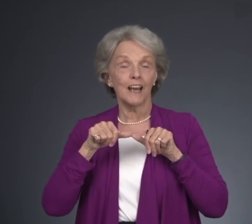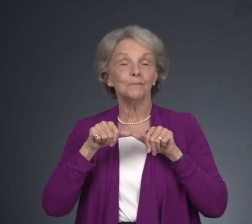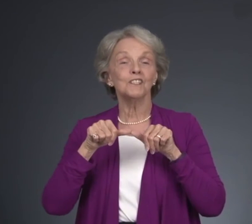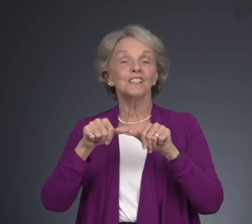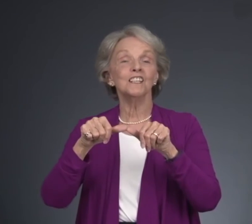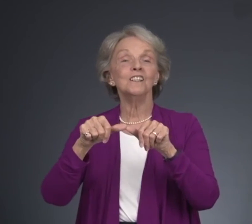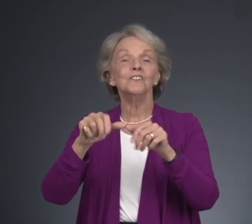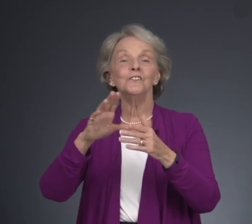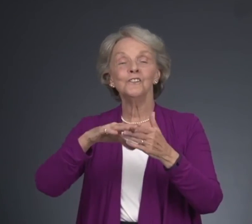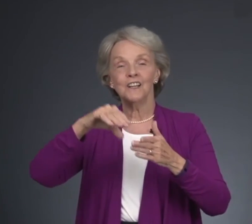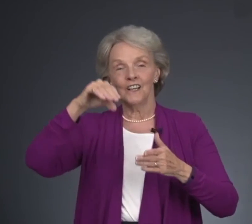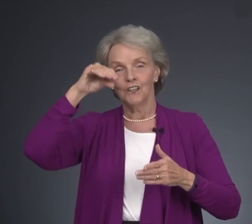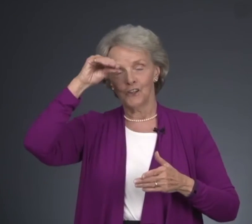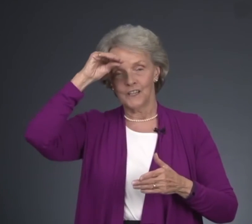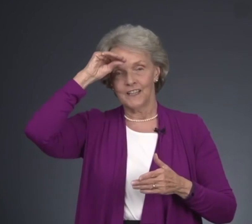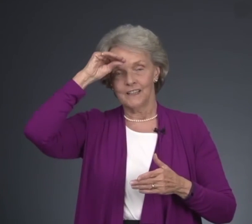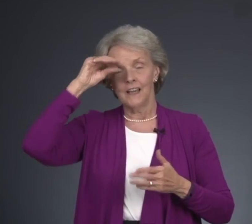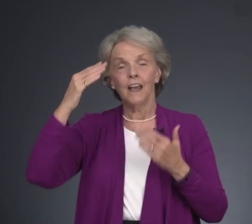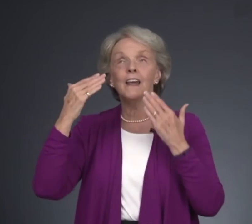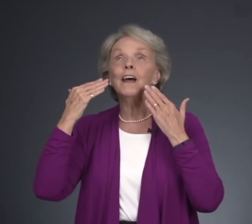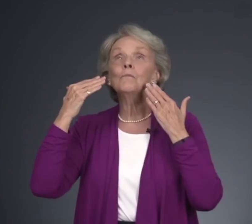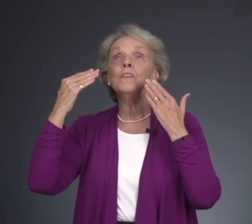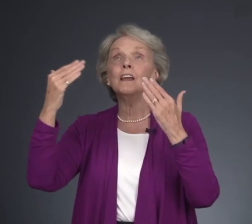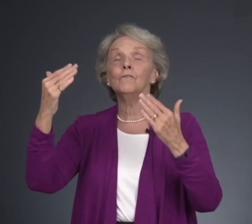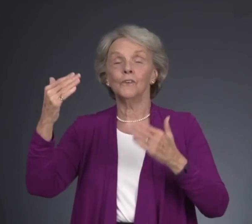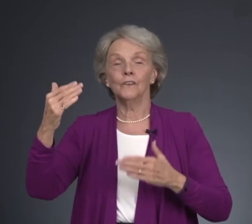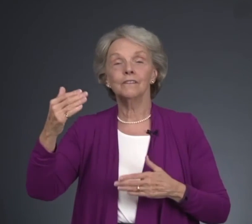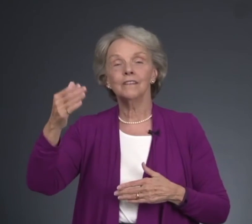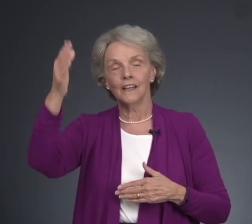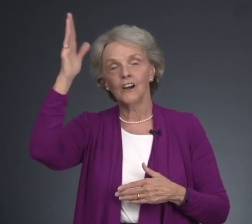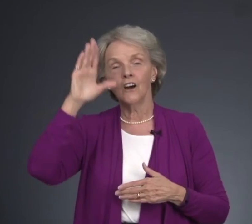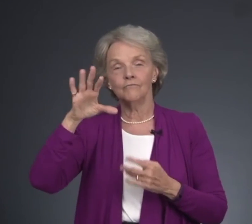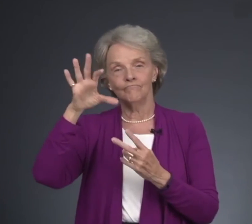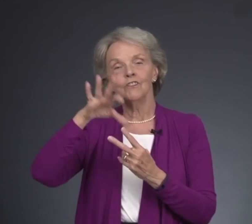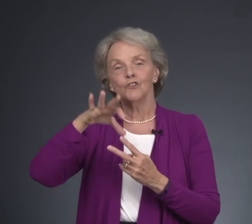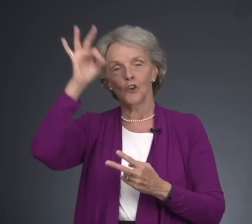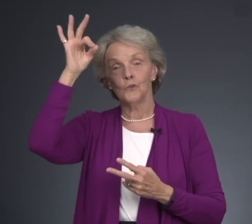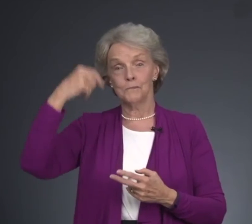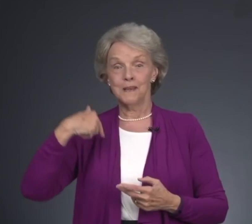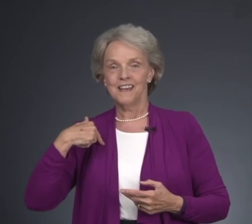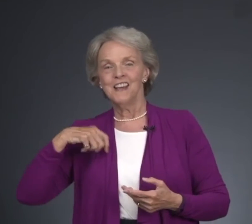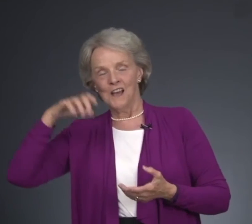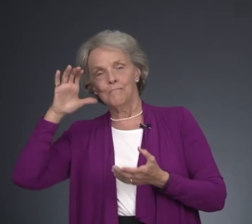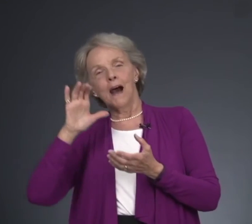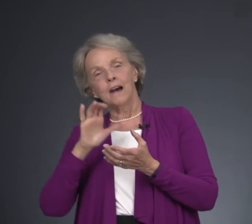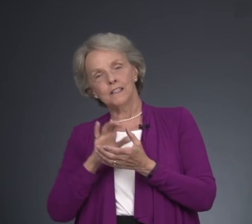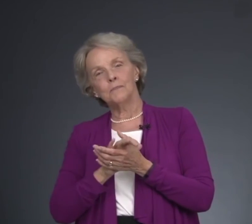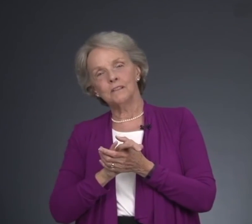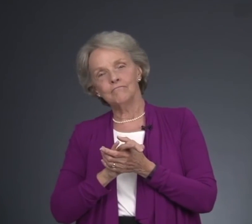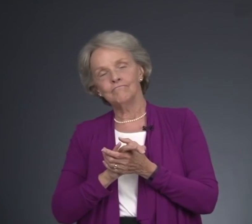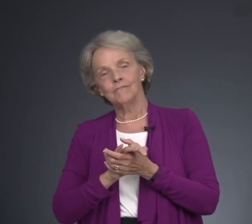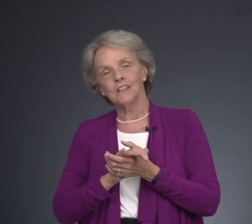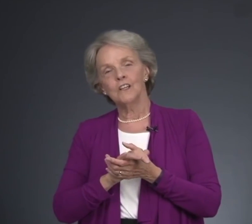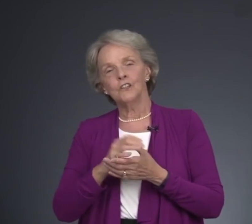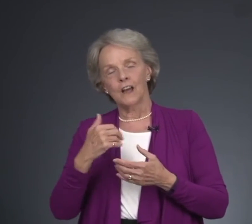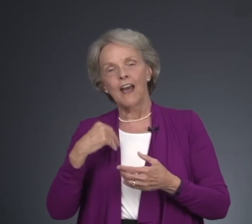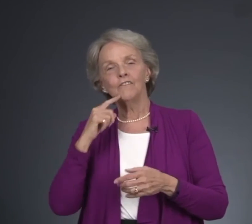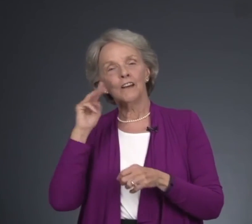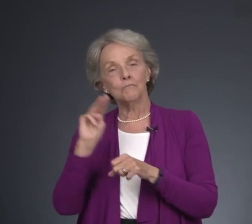And I'm still learning. And I'm thankful that God chose me, my husband, to have deaf